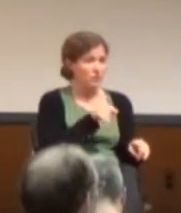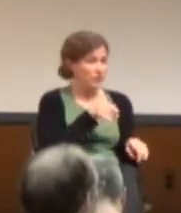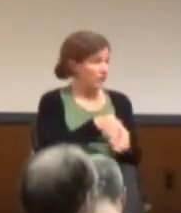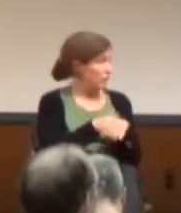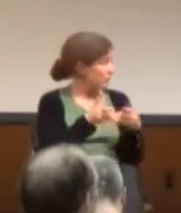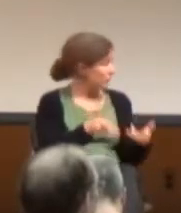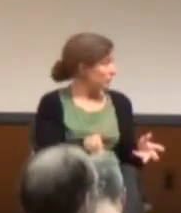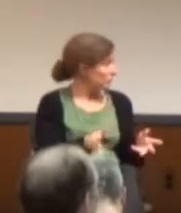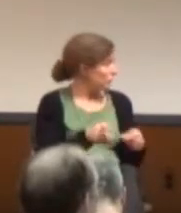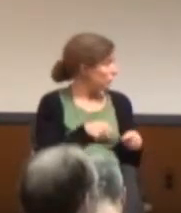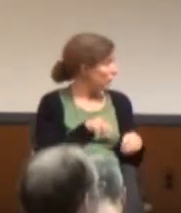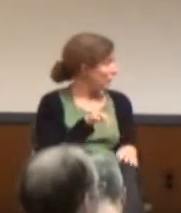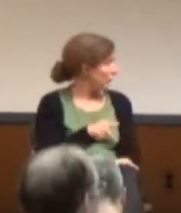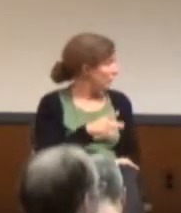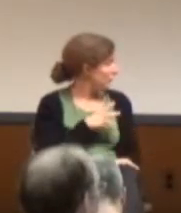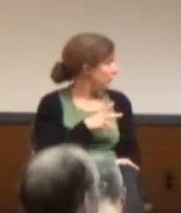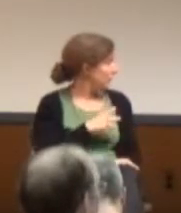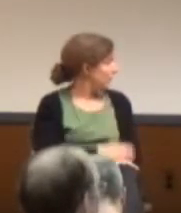We're wrapping up, though.